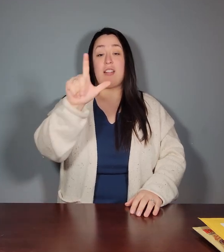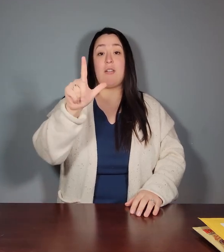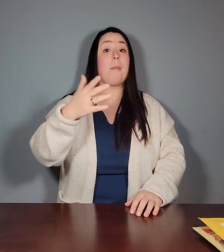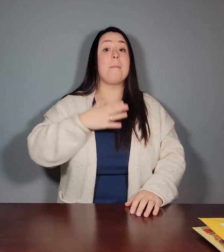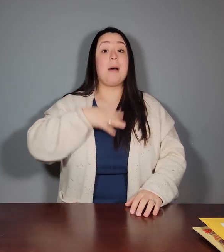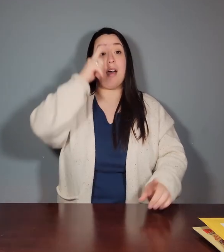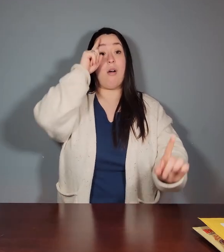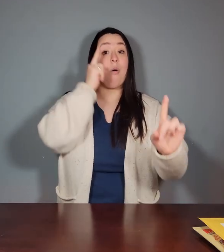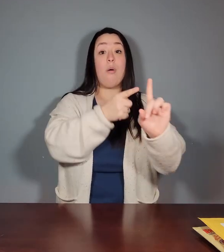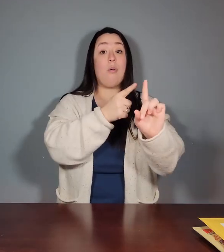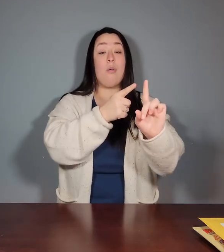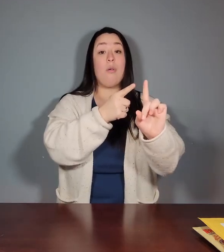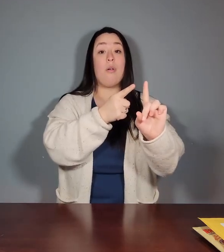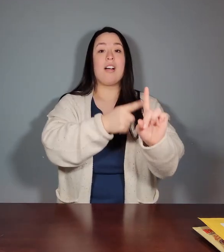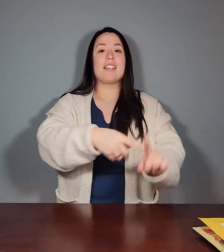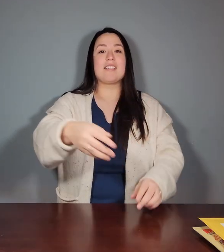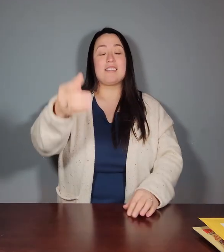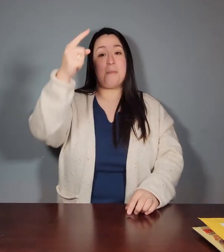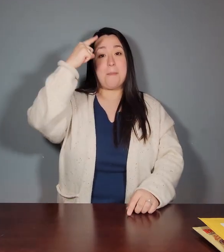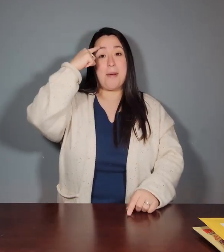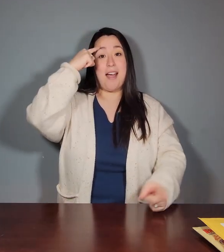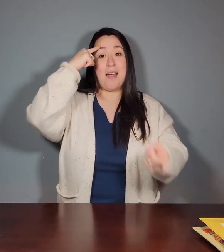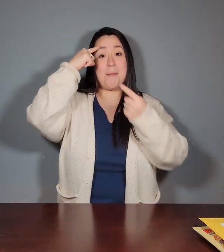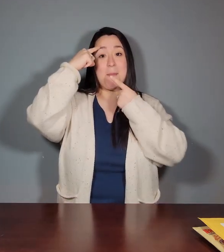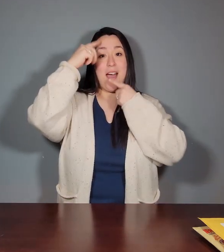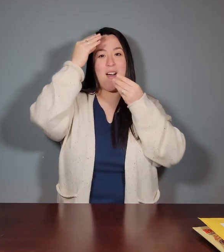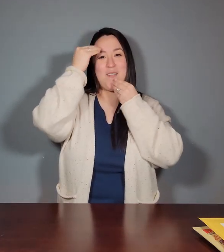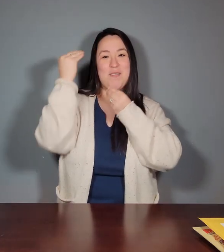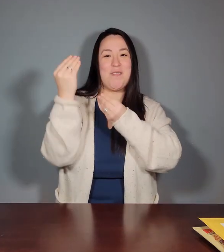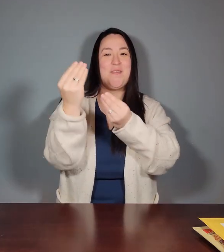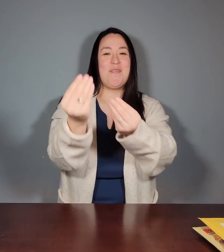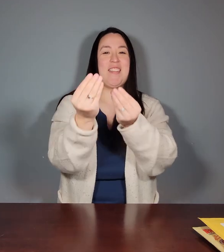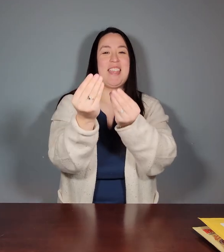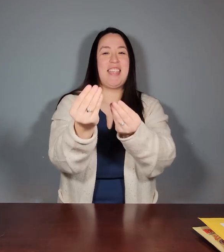My goal with this channel is for your mind and eventually your mouth to be fed.